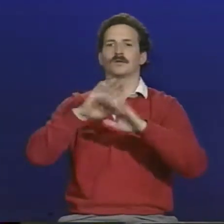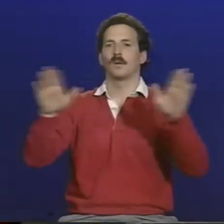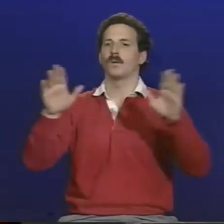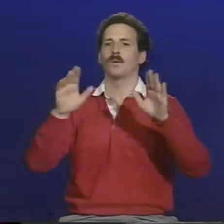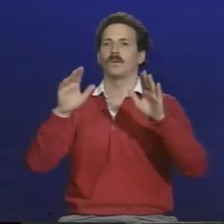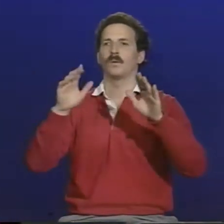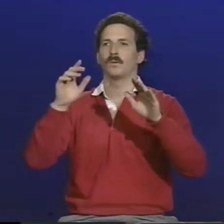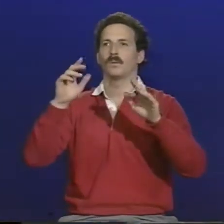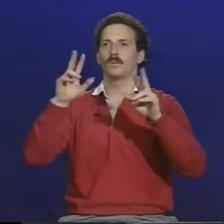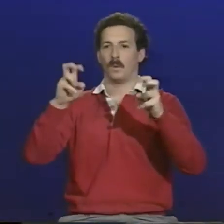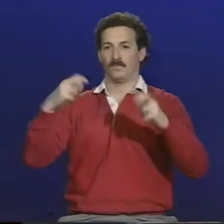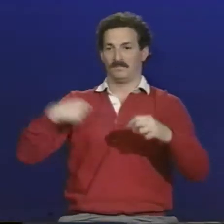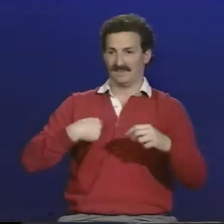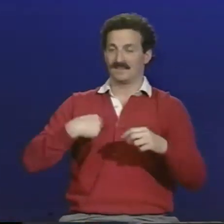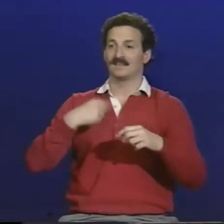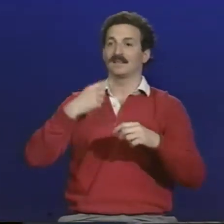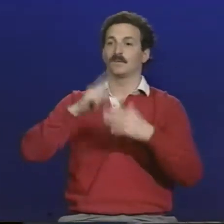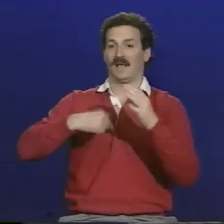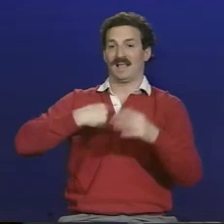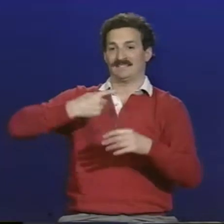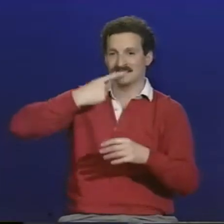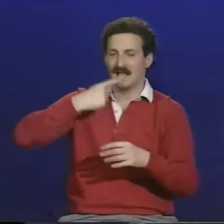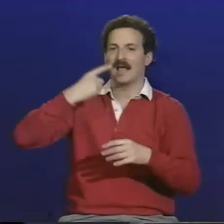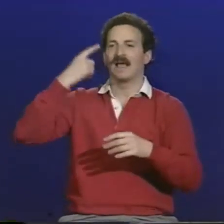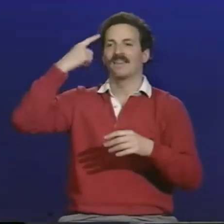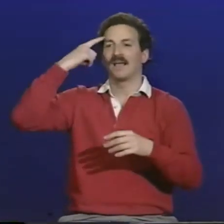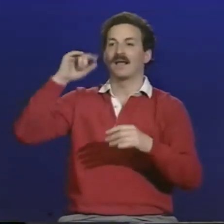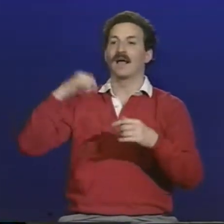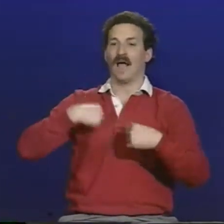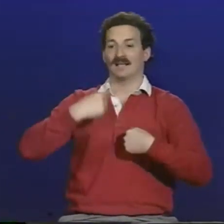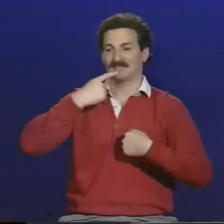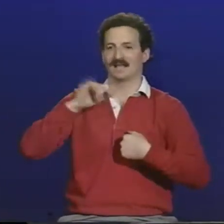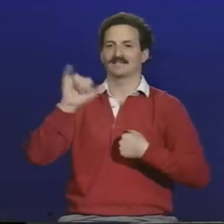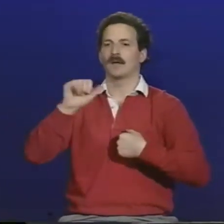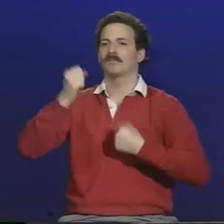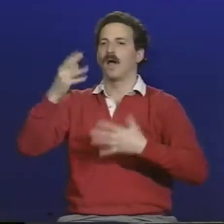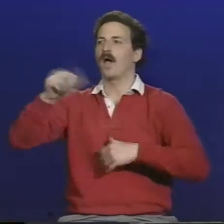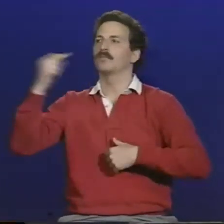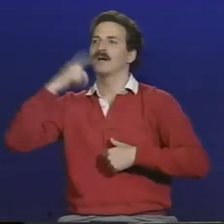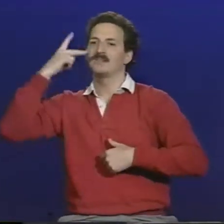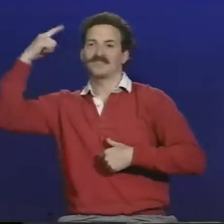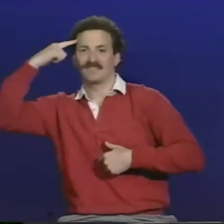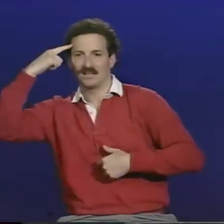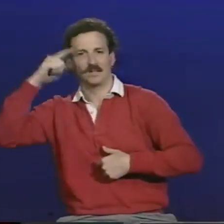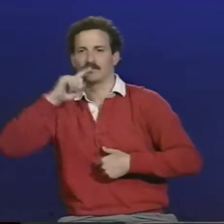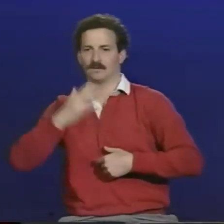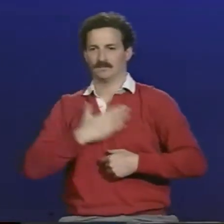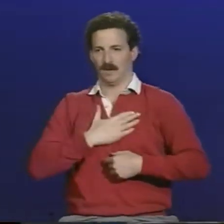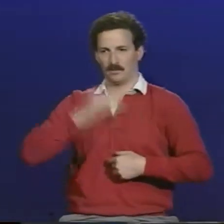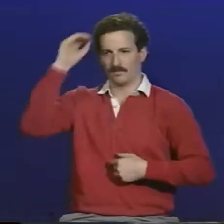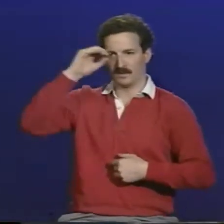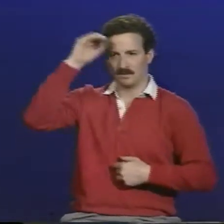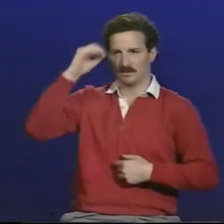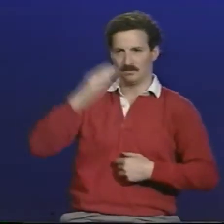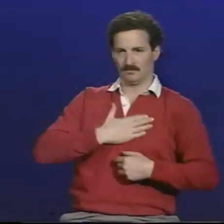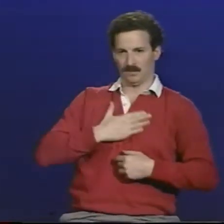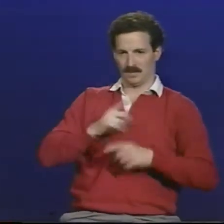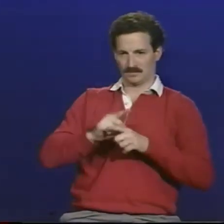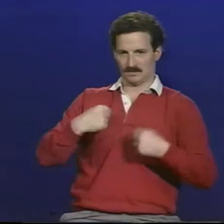And before I go into any more of that, I want to make it clear that I'm giving my own opinions. I'm not speaking for other